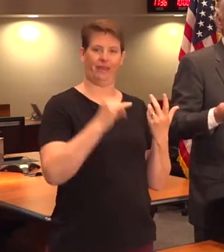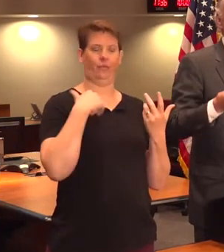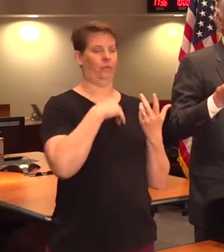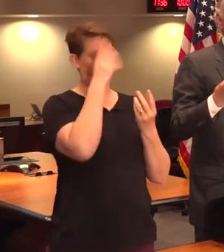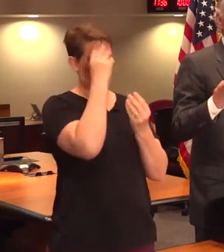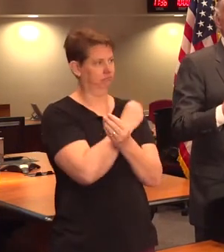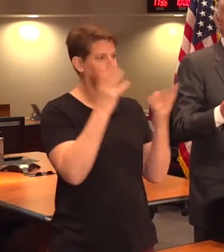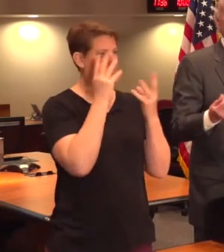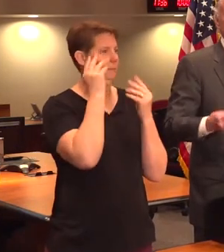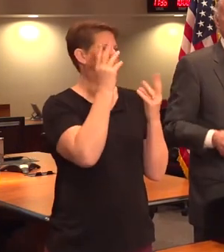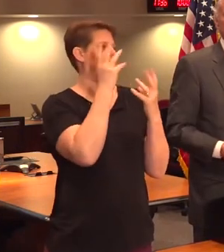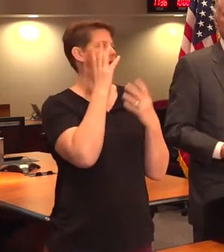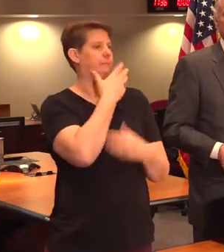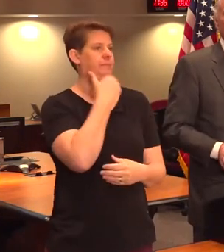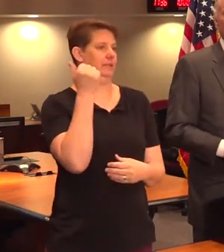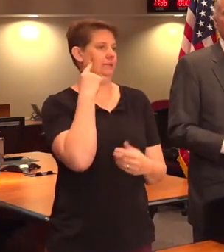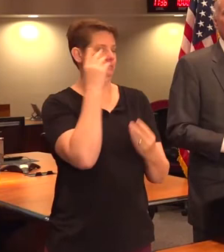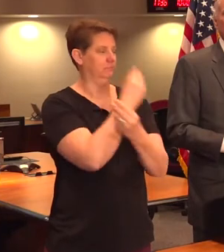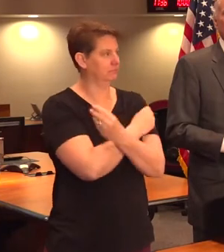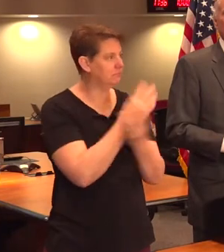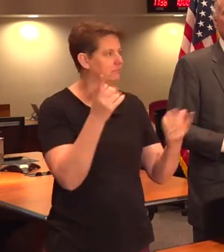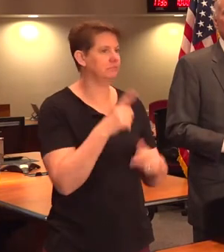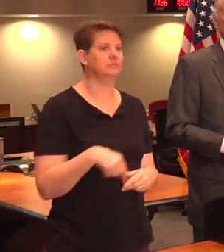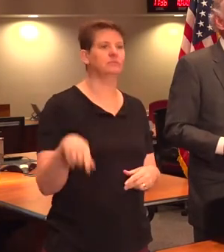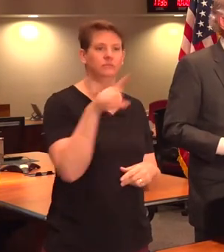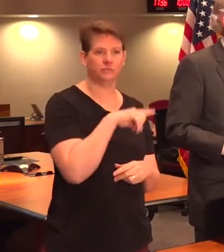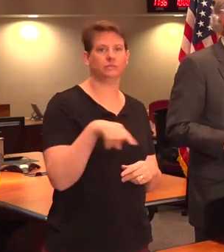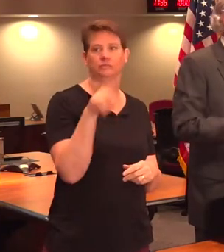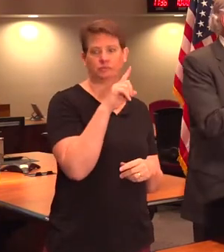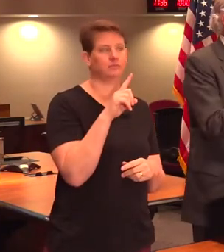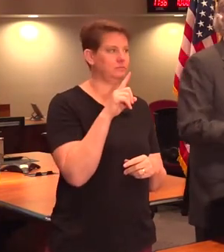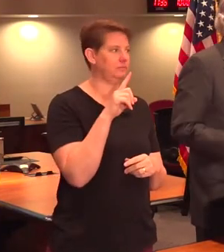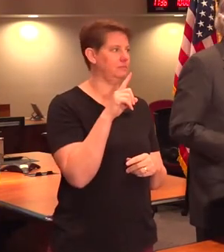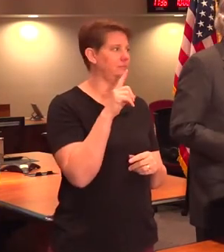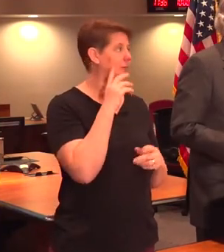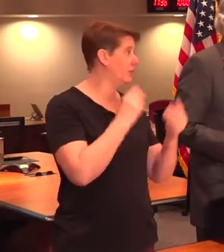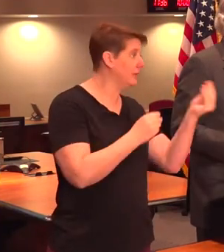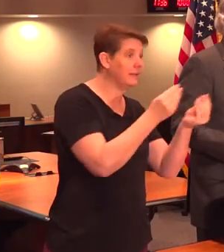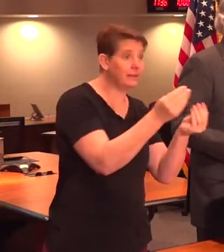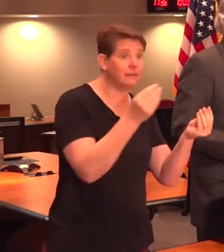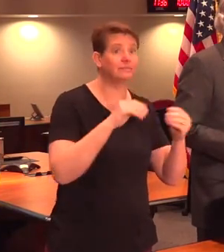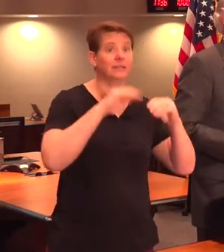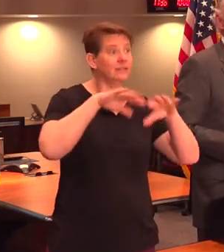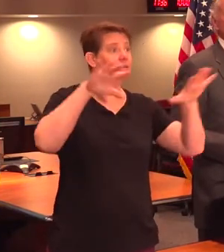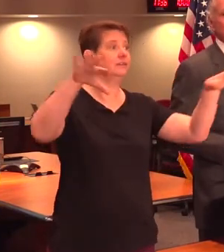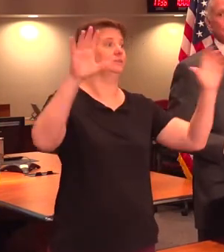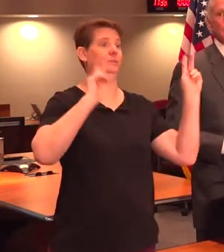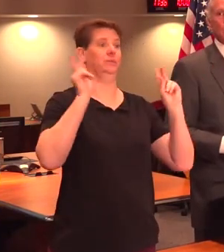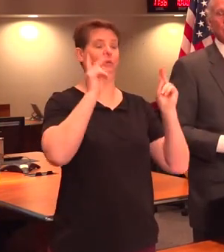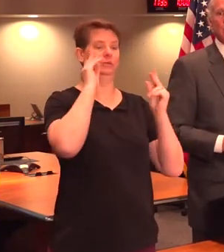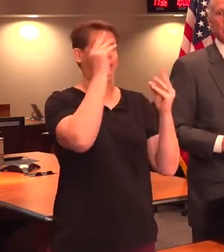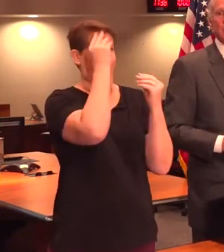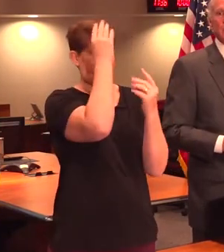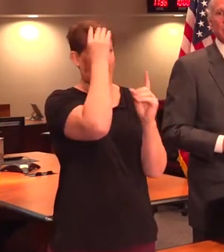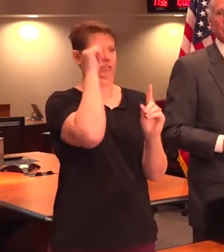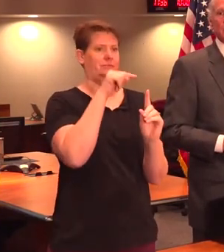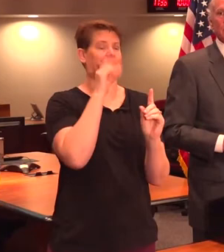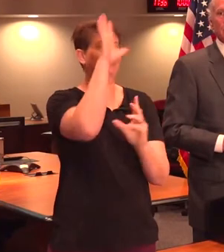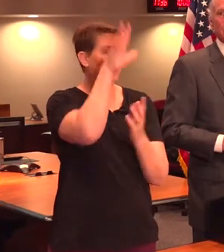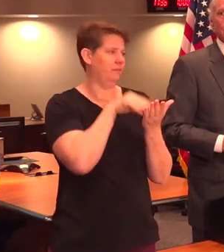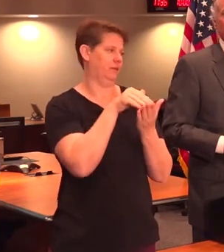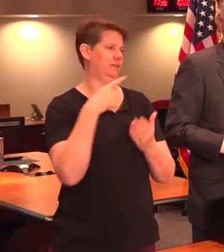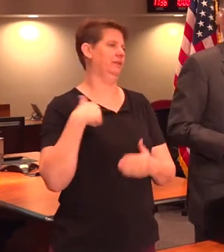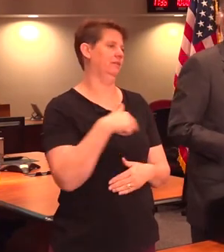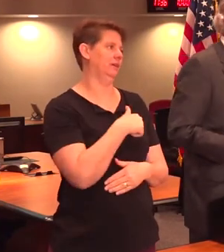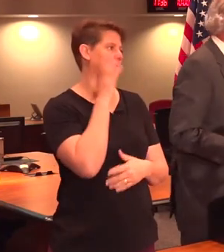information and disseminating that to all of those that can give it out to the town here, all five million of